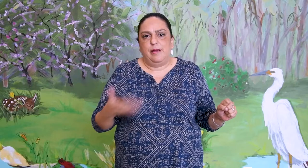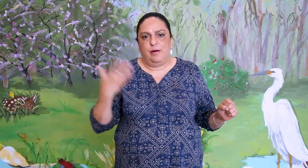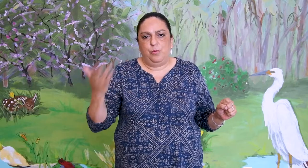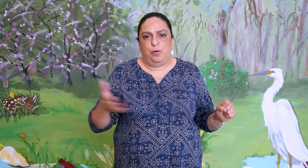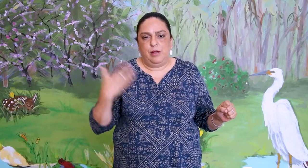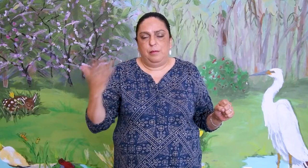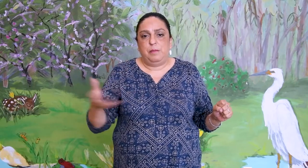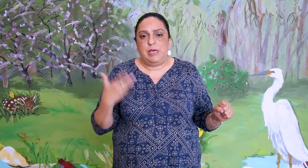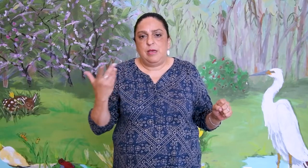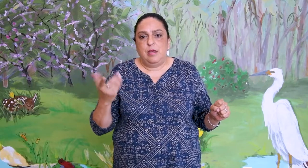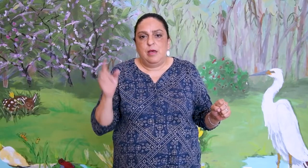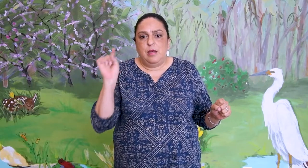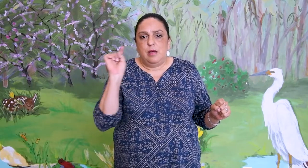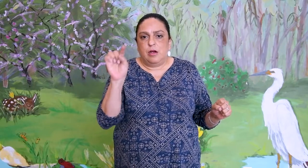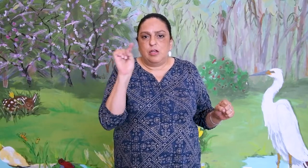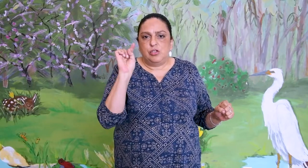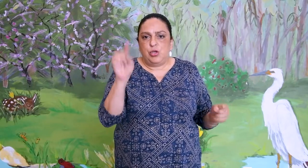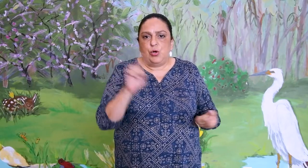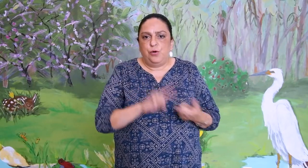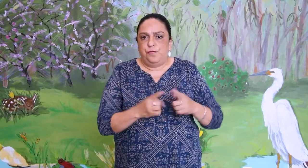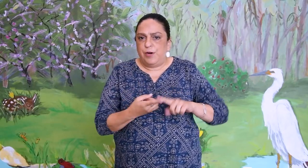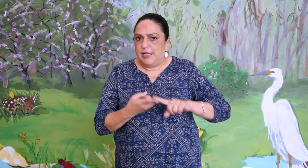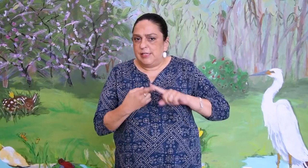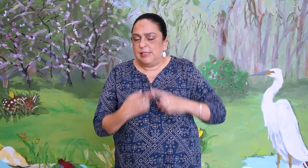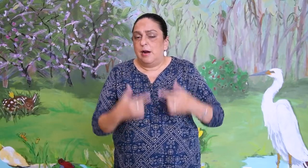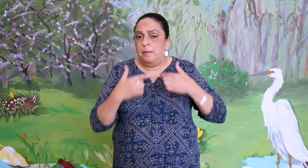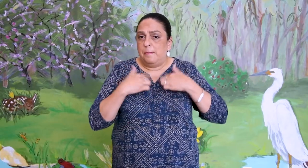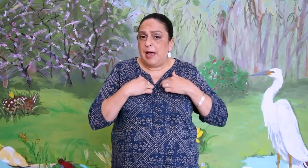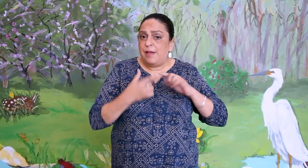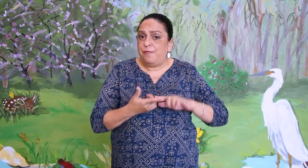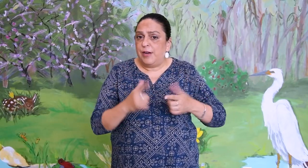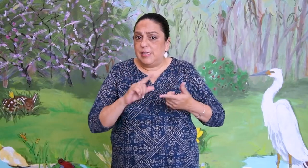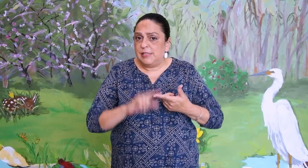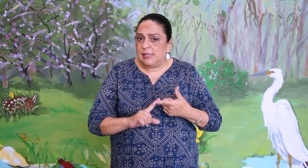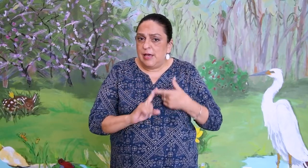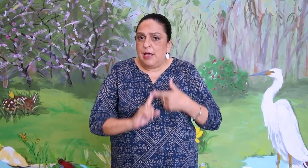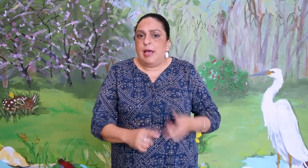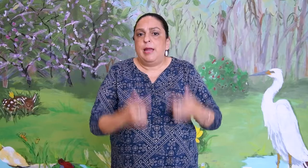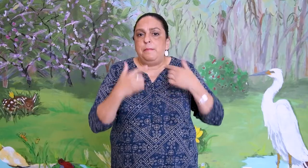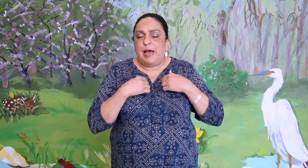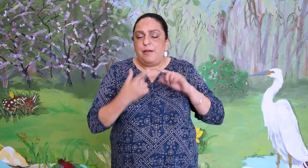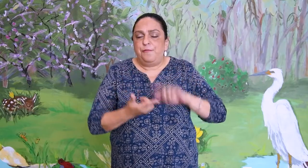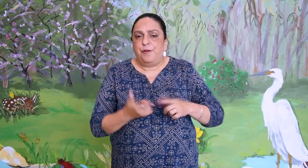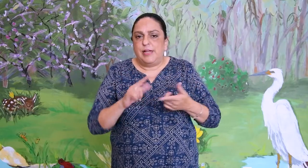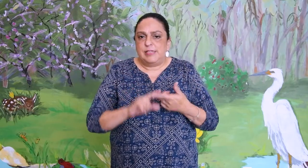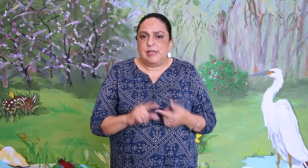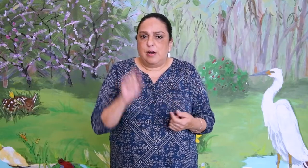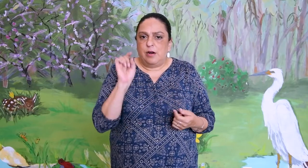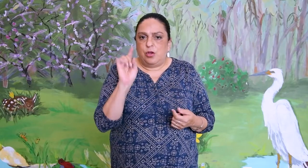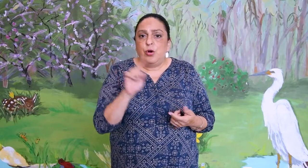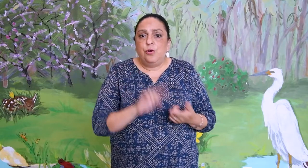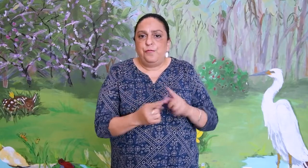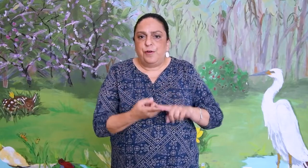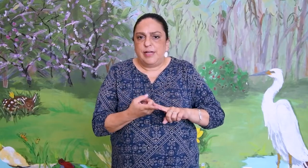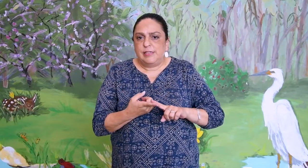we'll be. Cause your friends are my friends, and my friends are your friends.